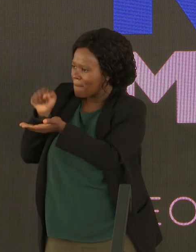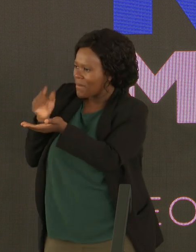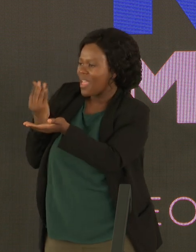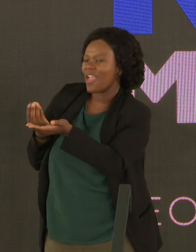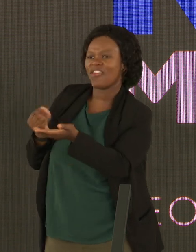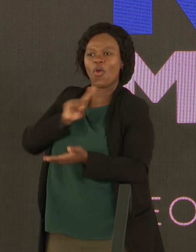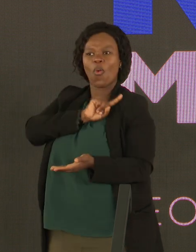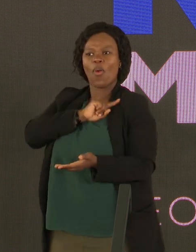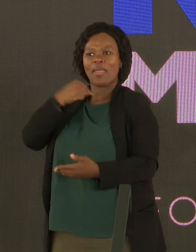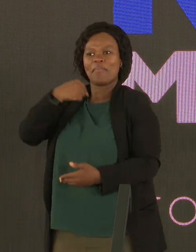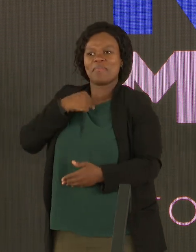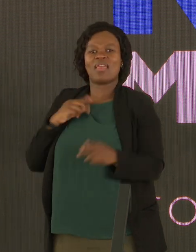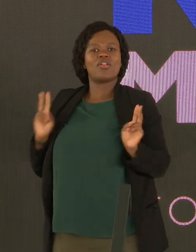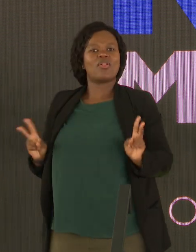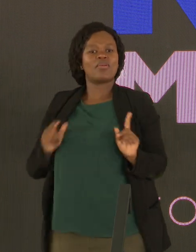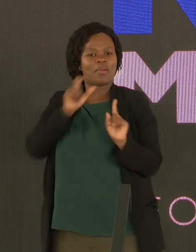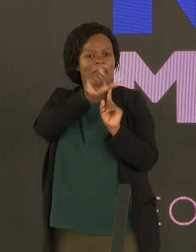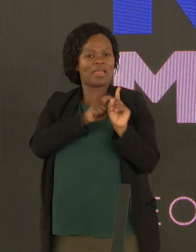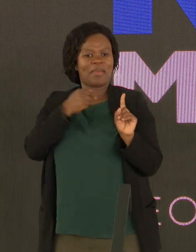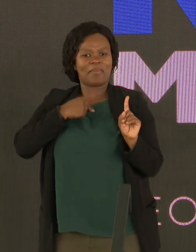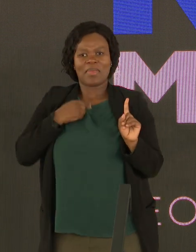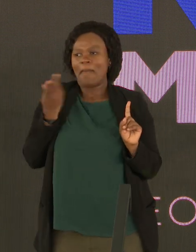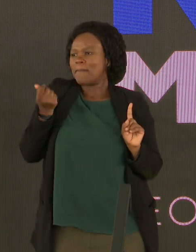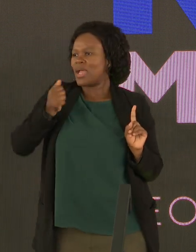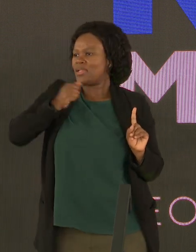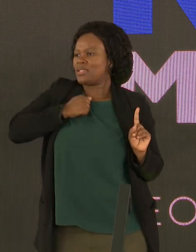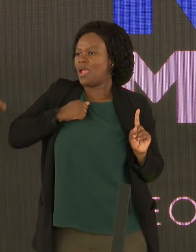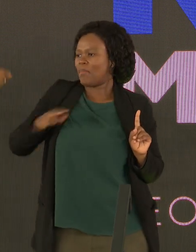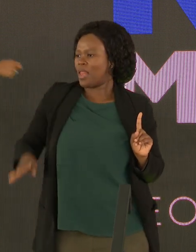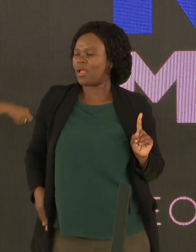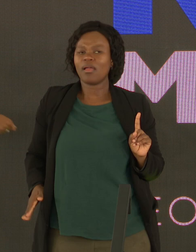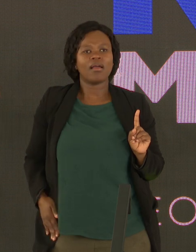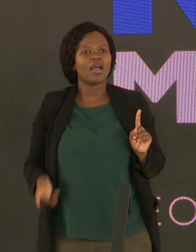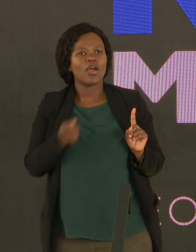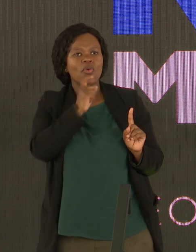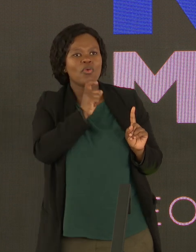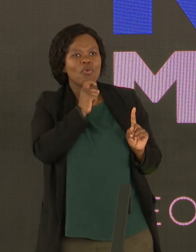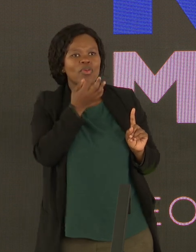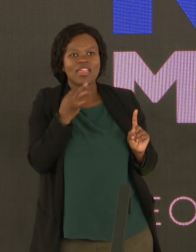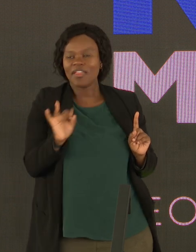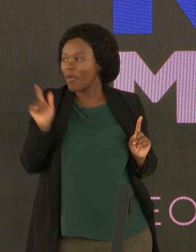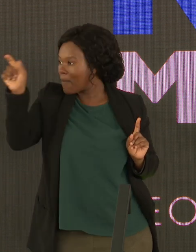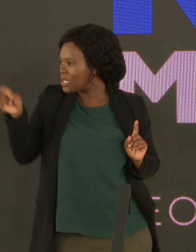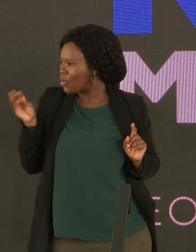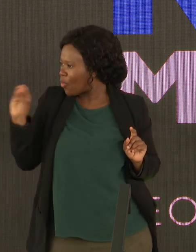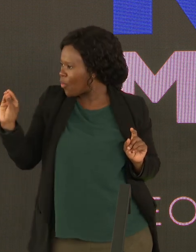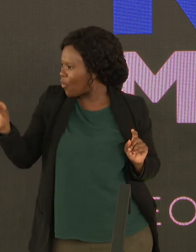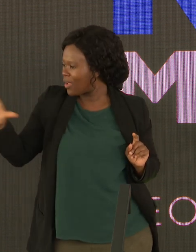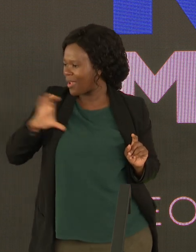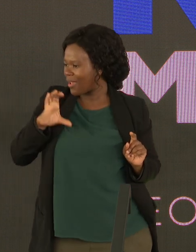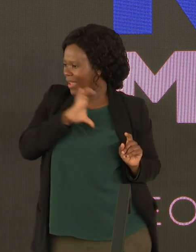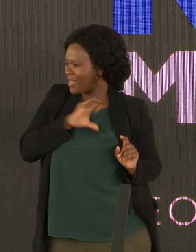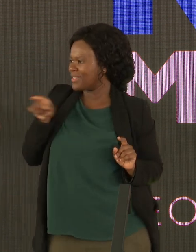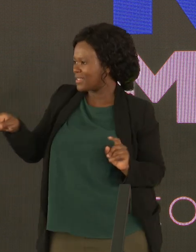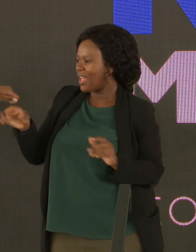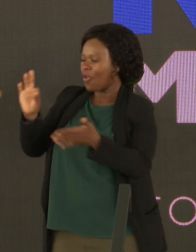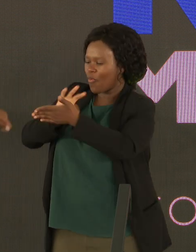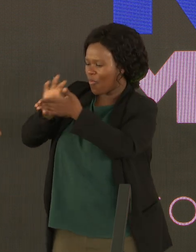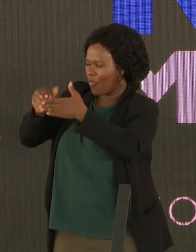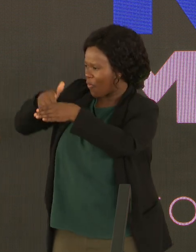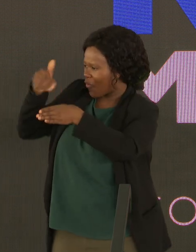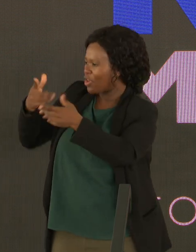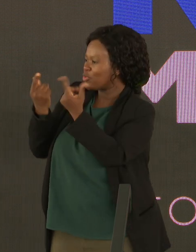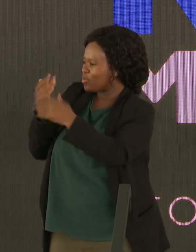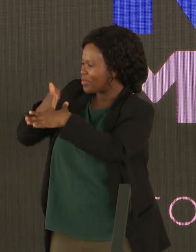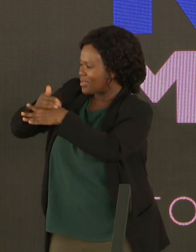I, as an ordinary citizen, have to take money from my own pocket when someone is employed to do this and someone is voted into power to do this